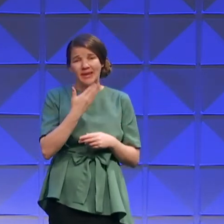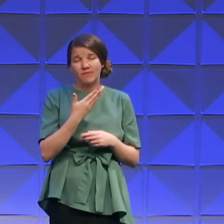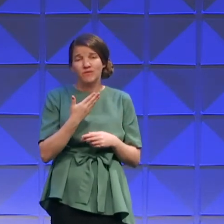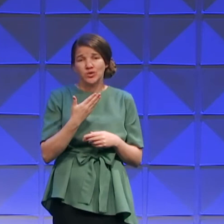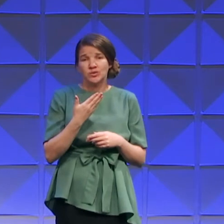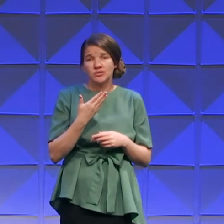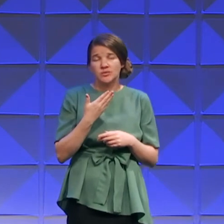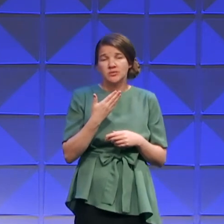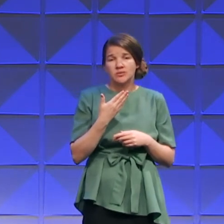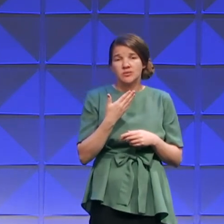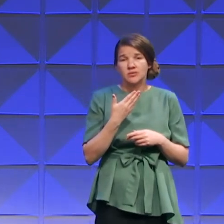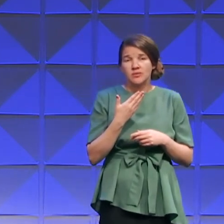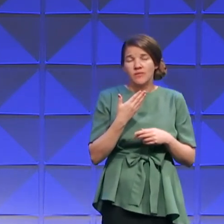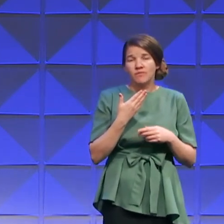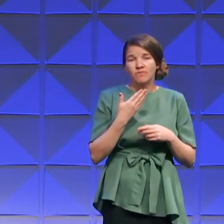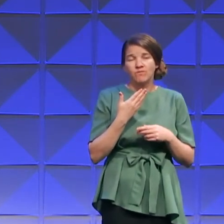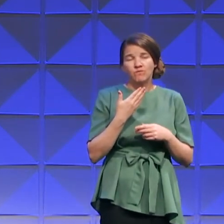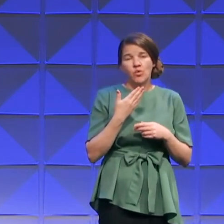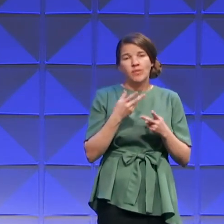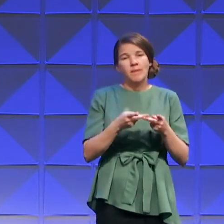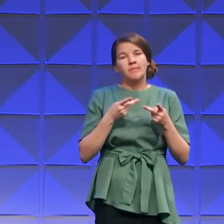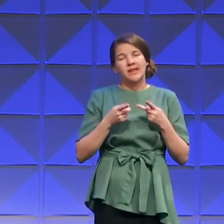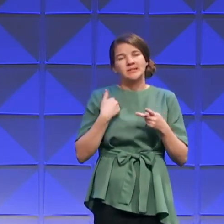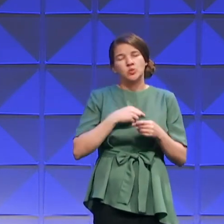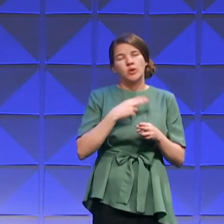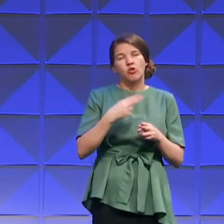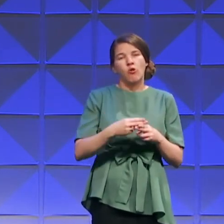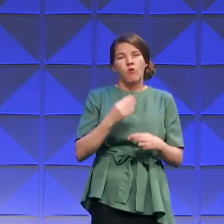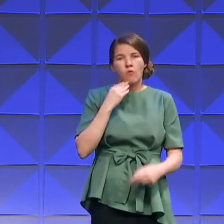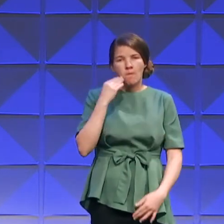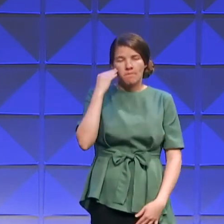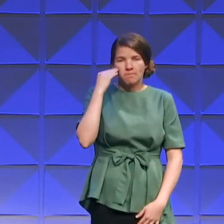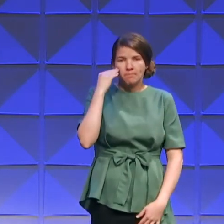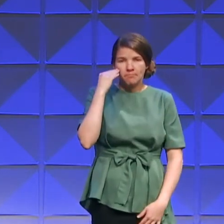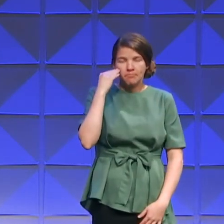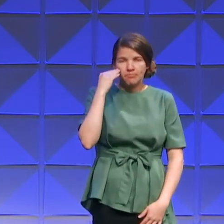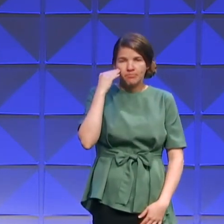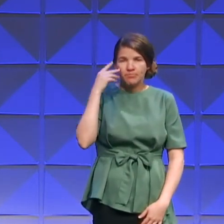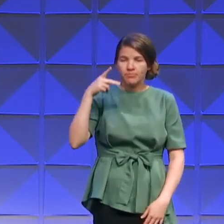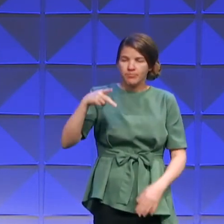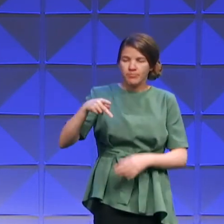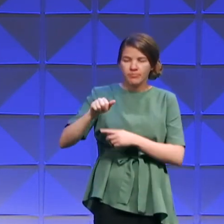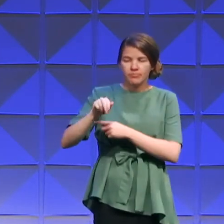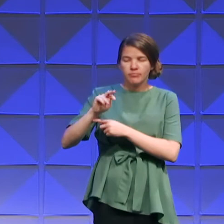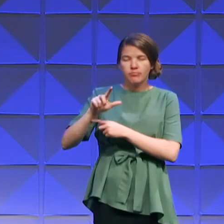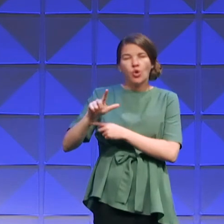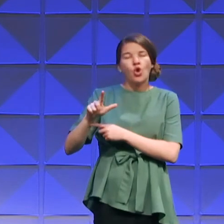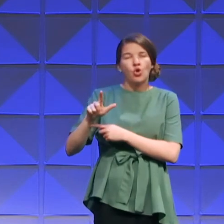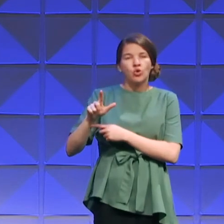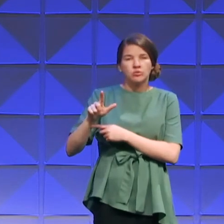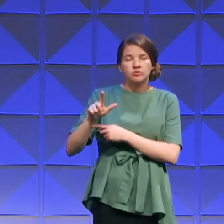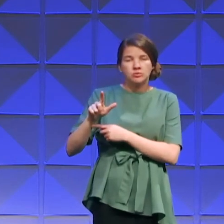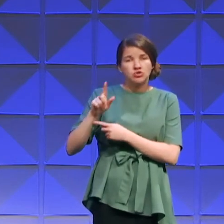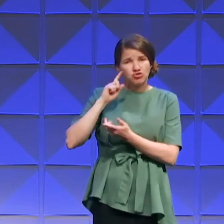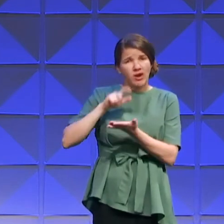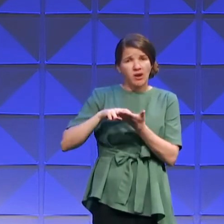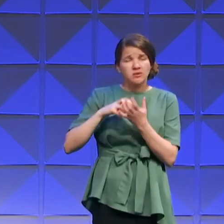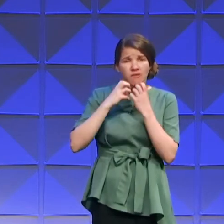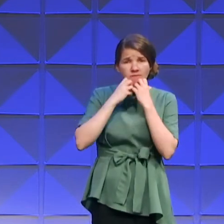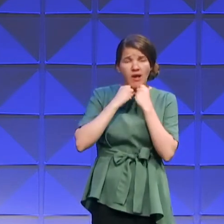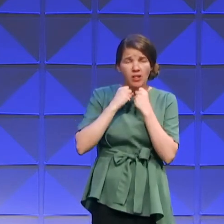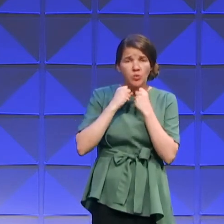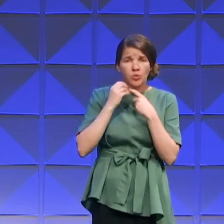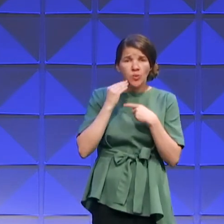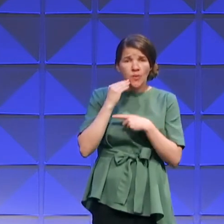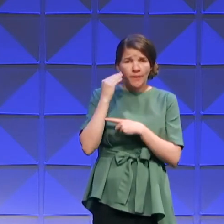called home. The apostle Paul realized the value of it. He said, for me to